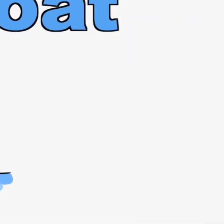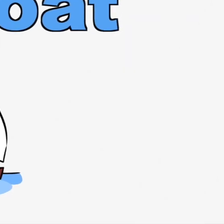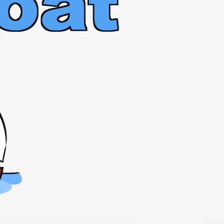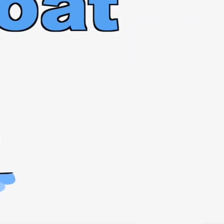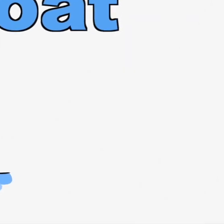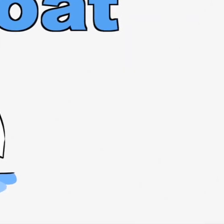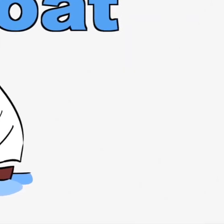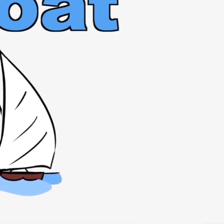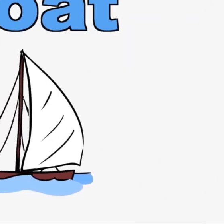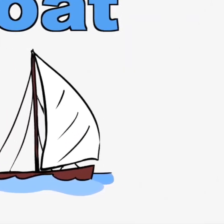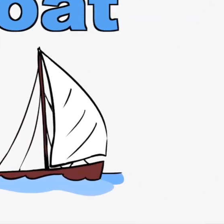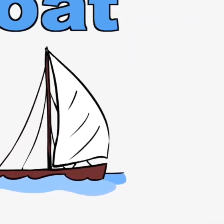Boat